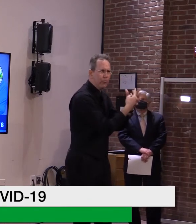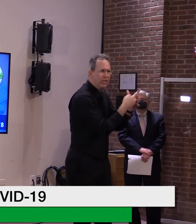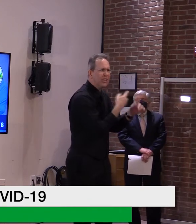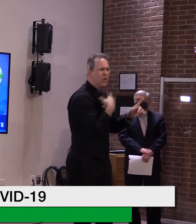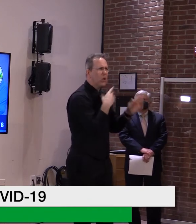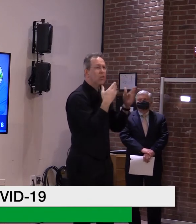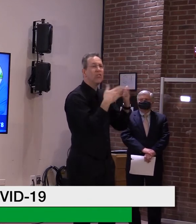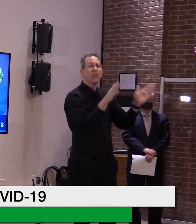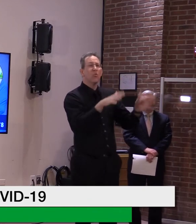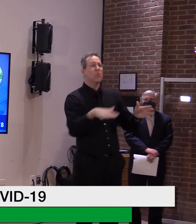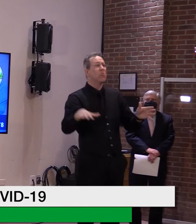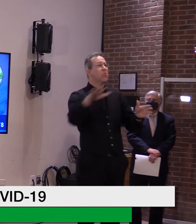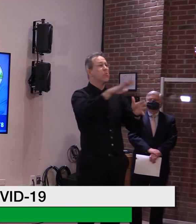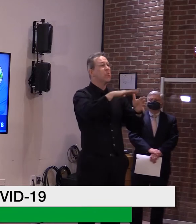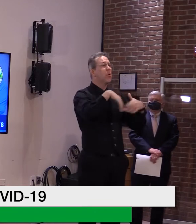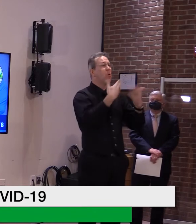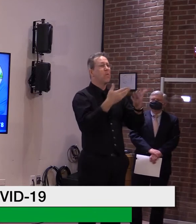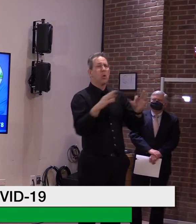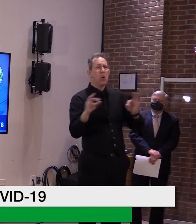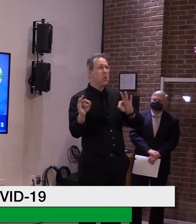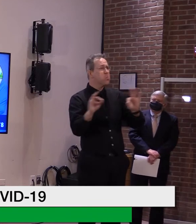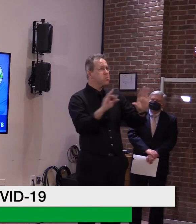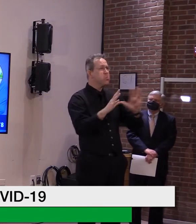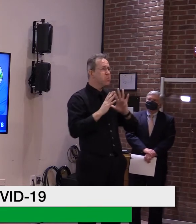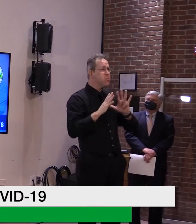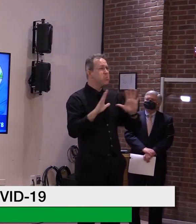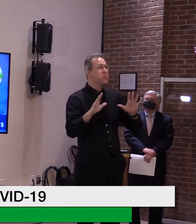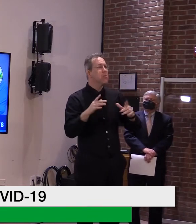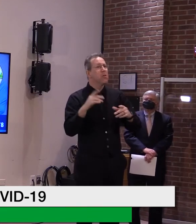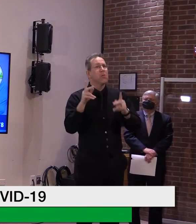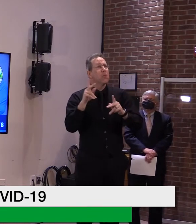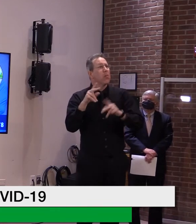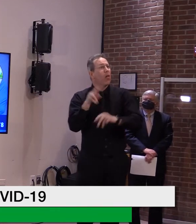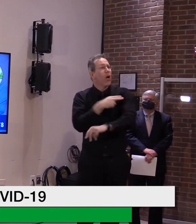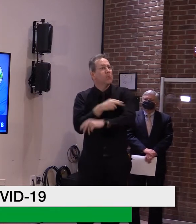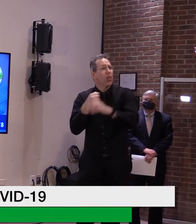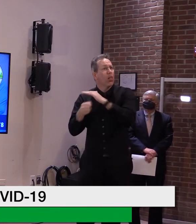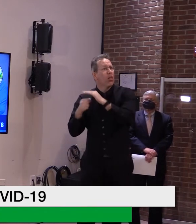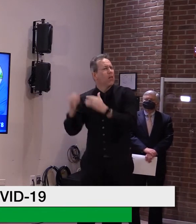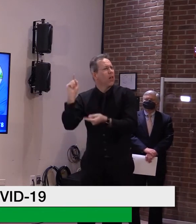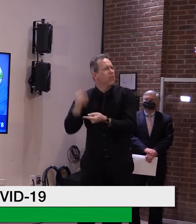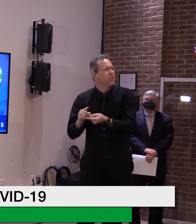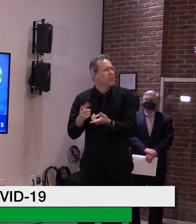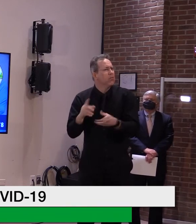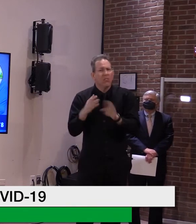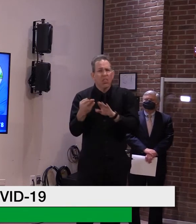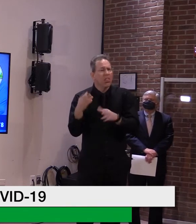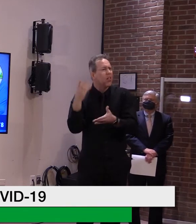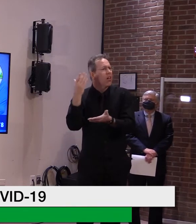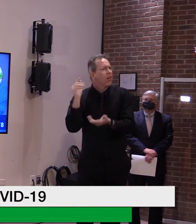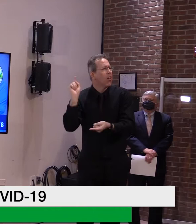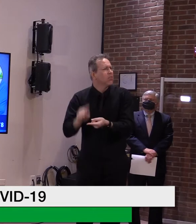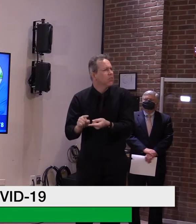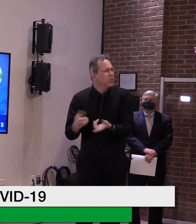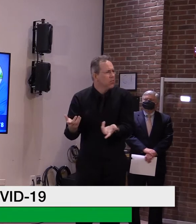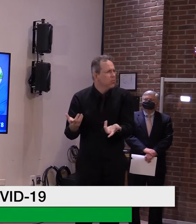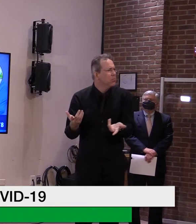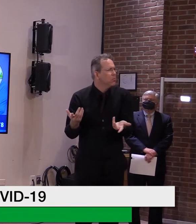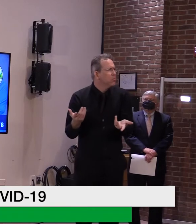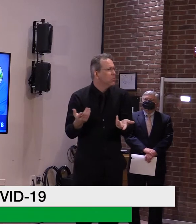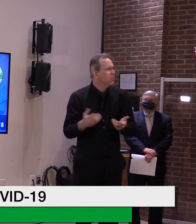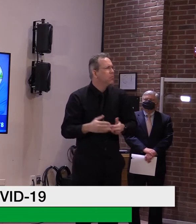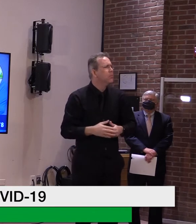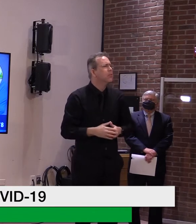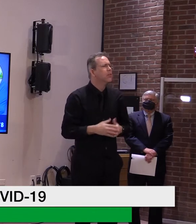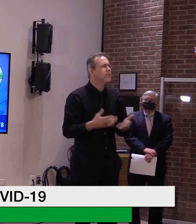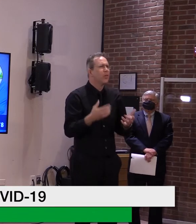down. The number of deaths is coming down. And we're moving in the right direction where spring is upon us. People will